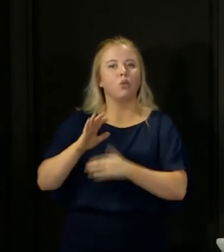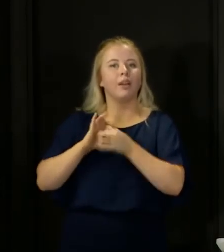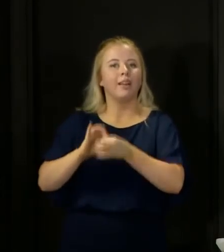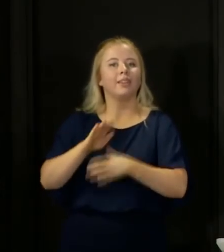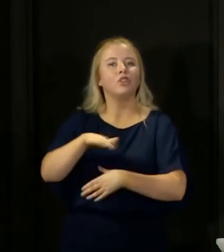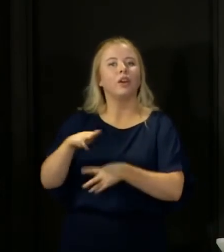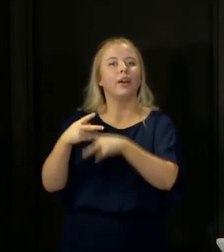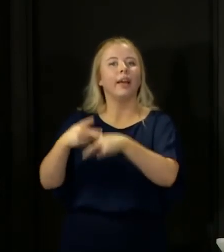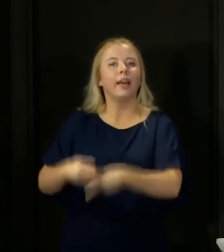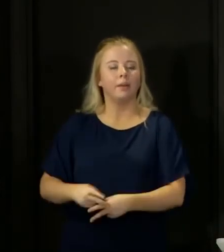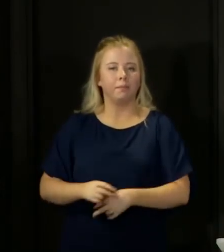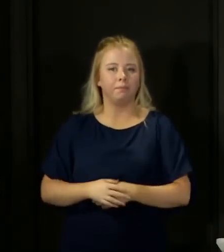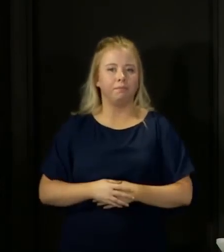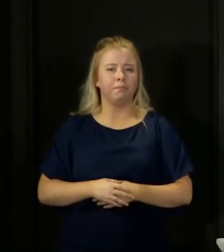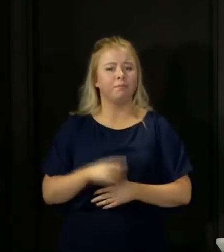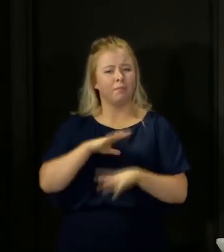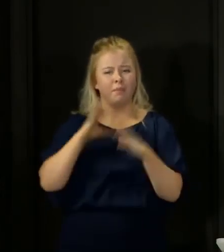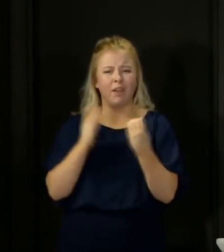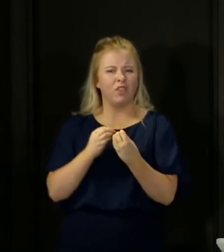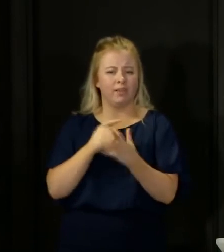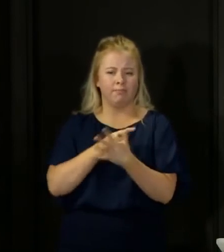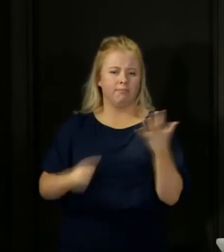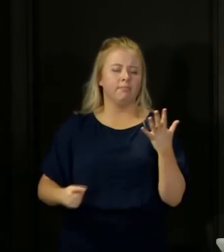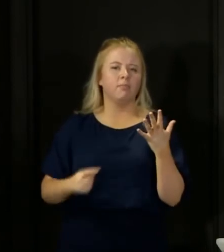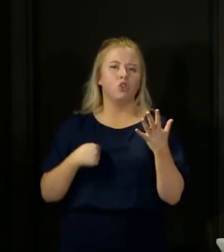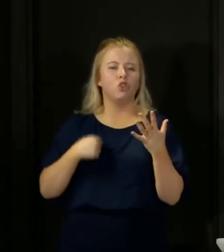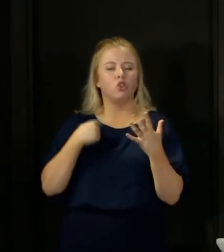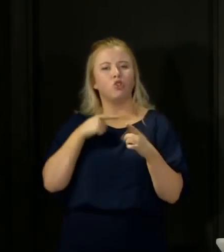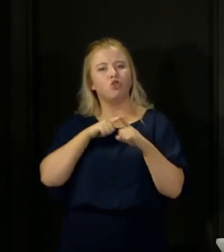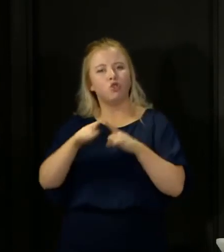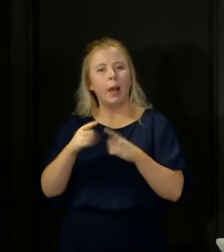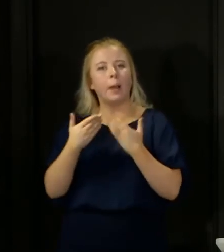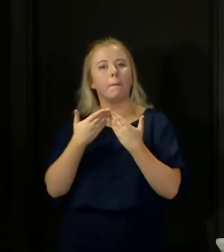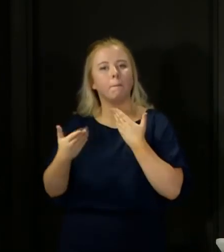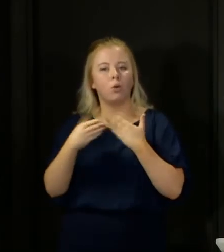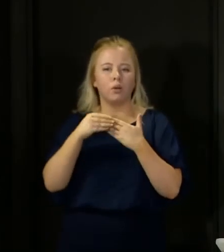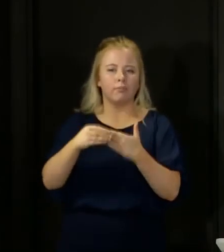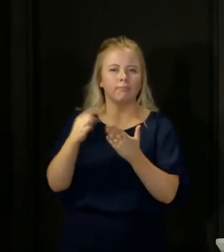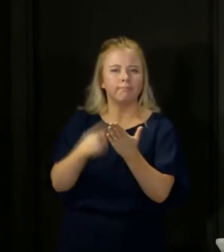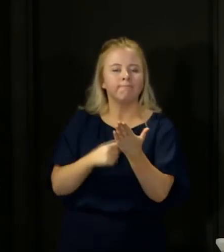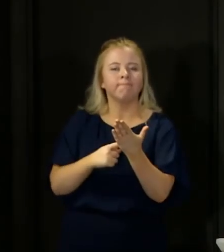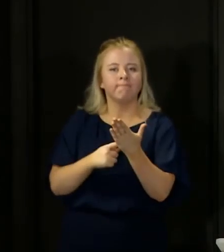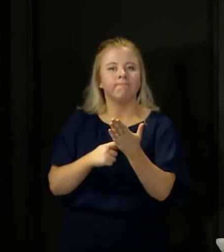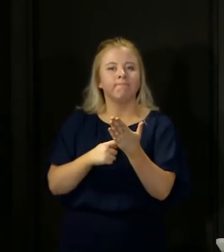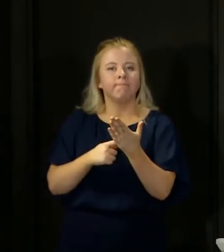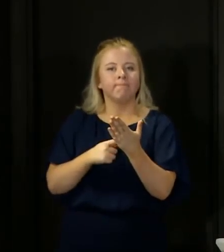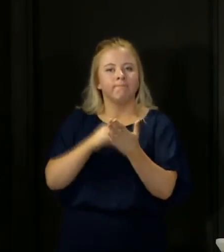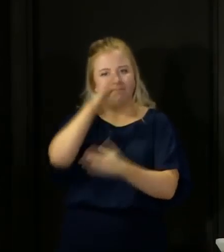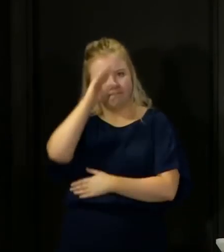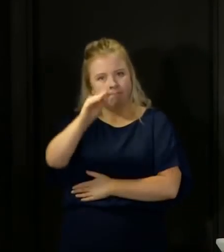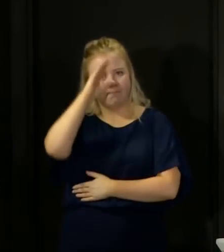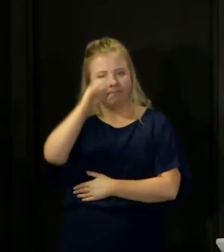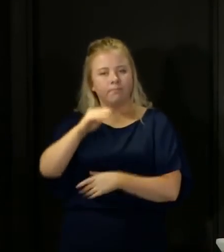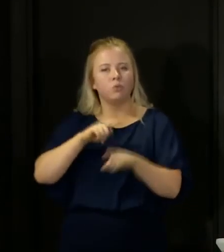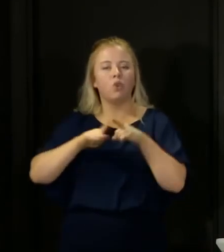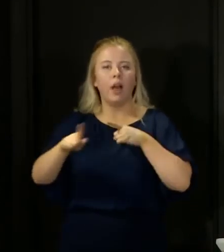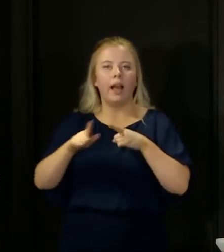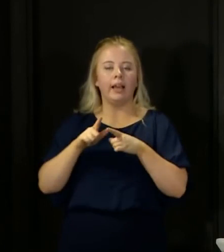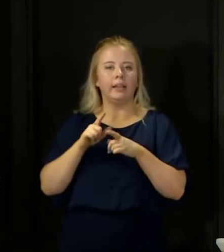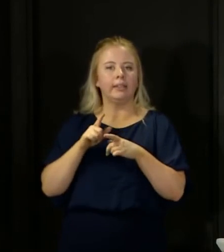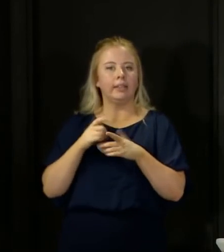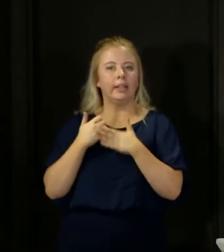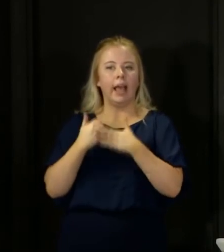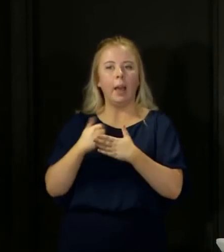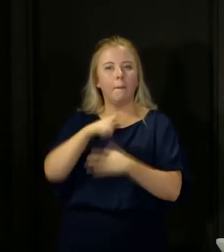so these are all things that we will try to give as much guidance on as possible and steer people and the country to